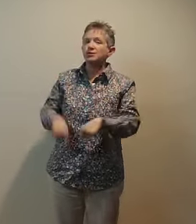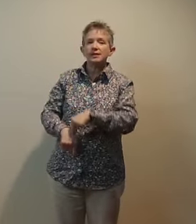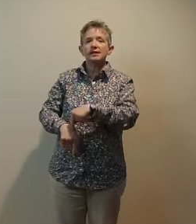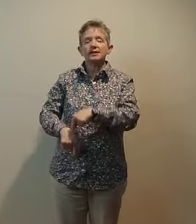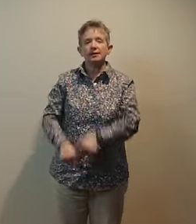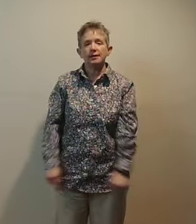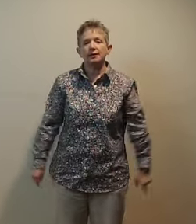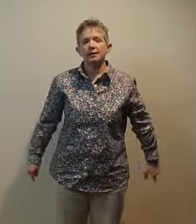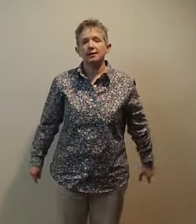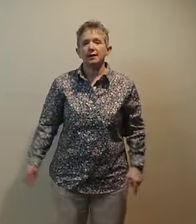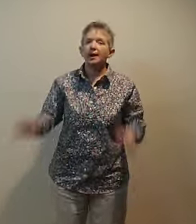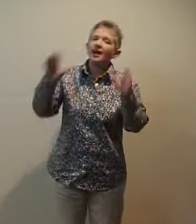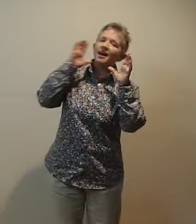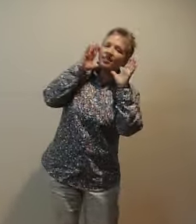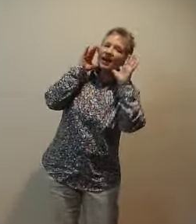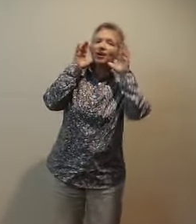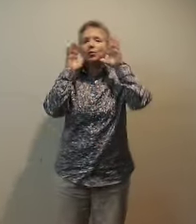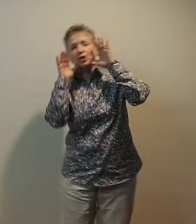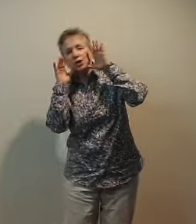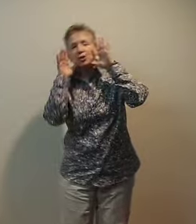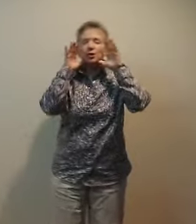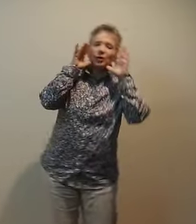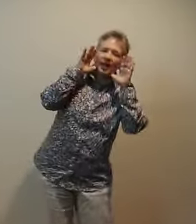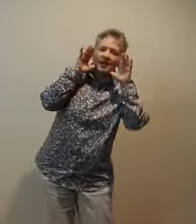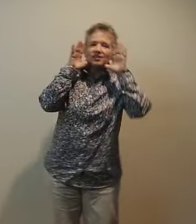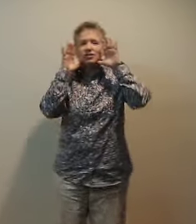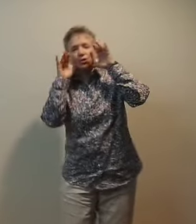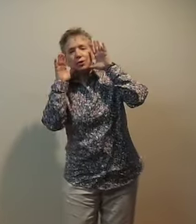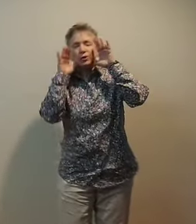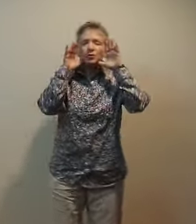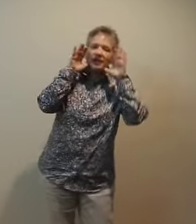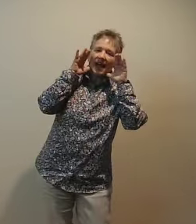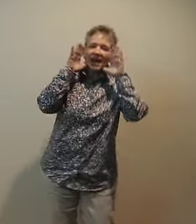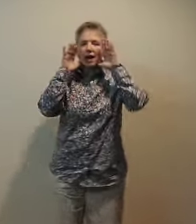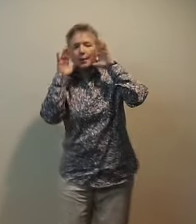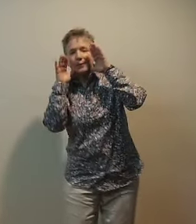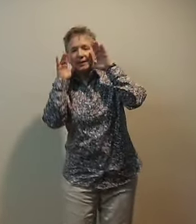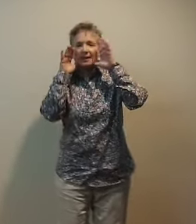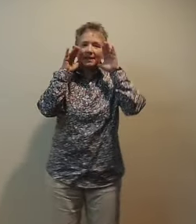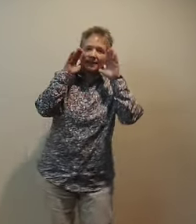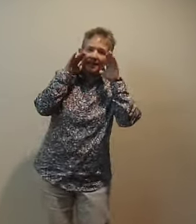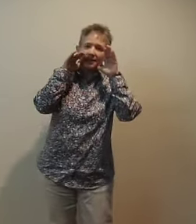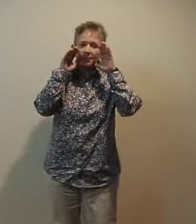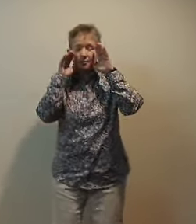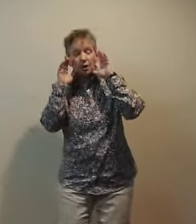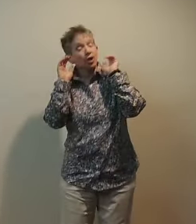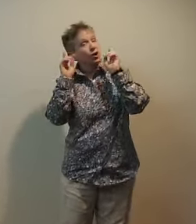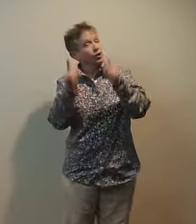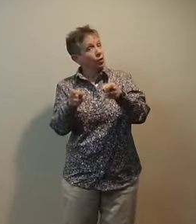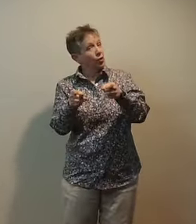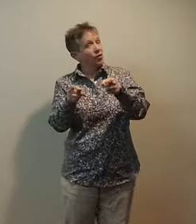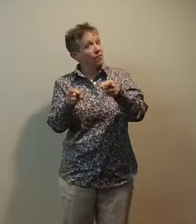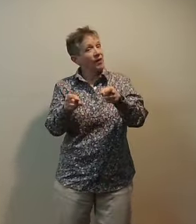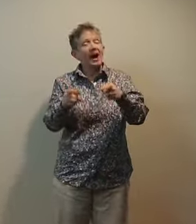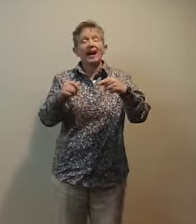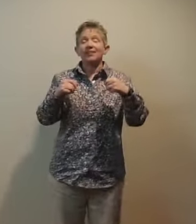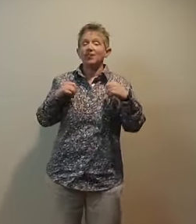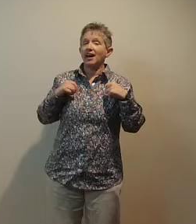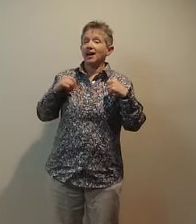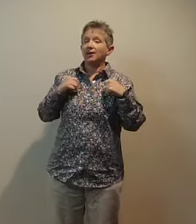see That we're cute as cute can be You'll find that